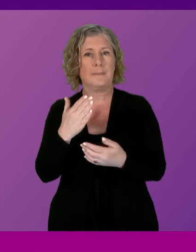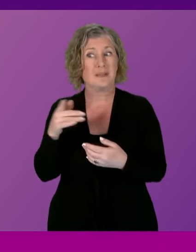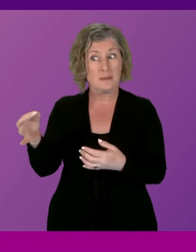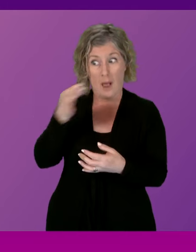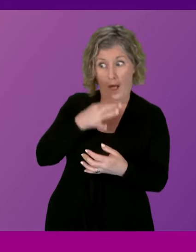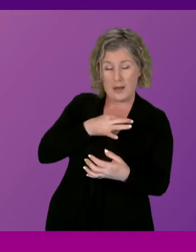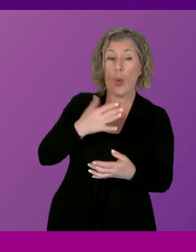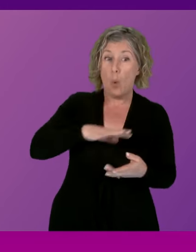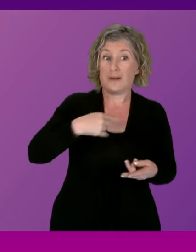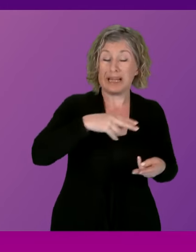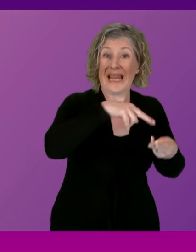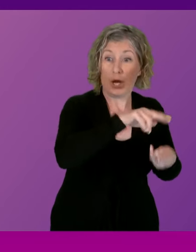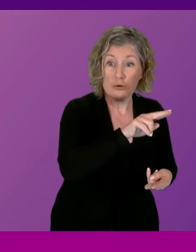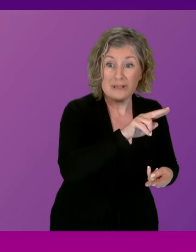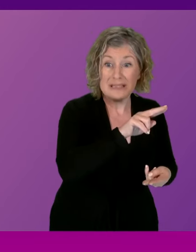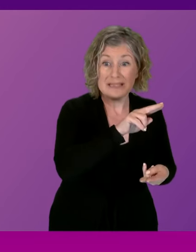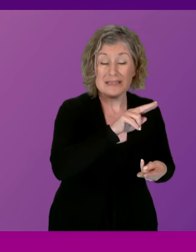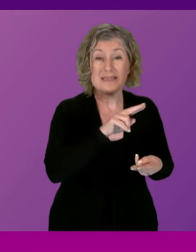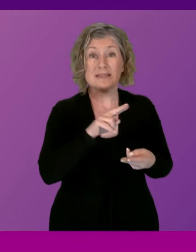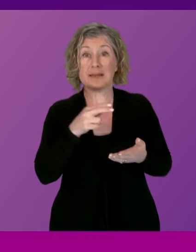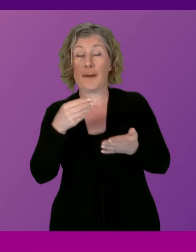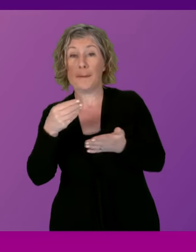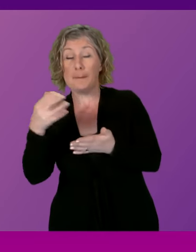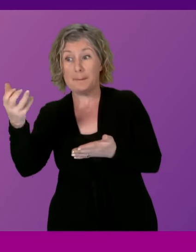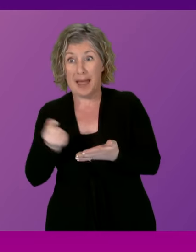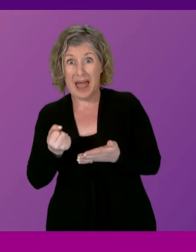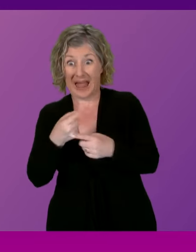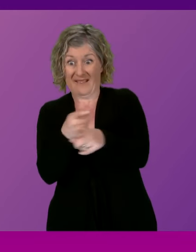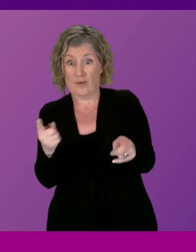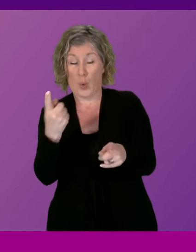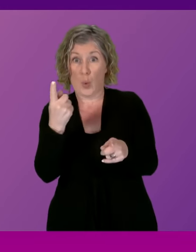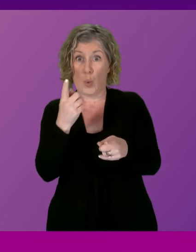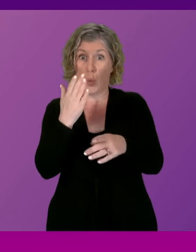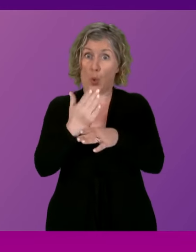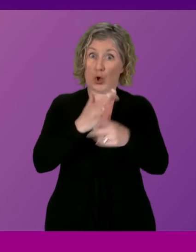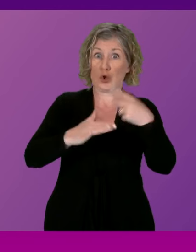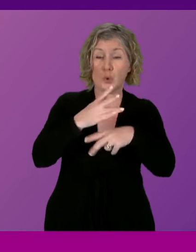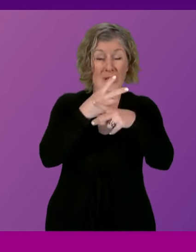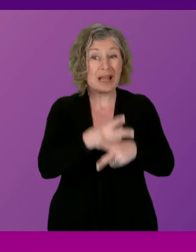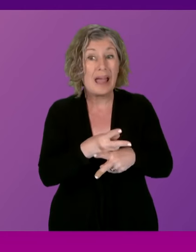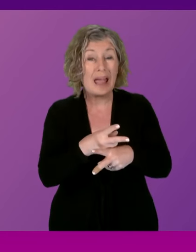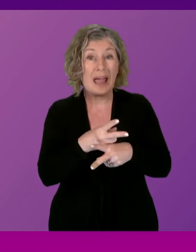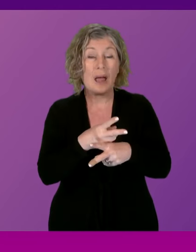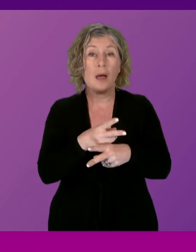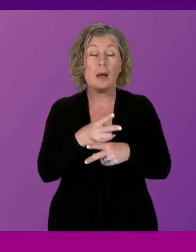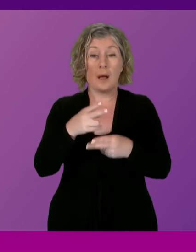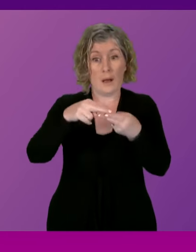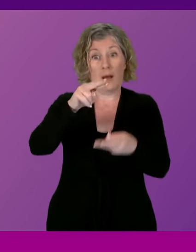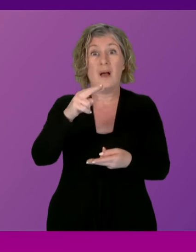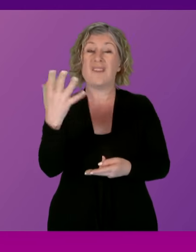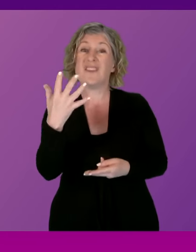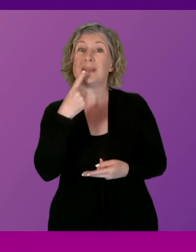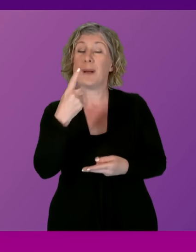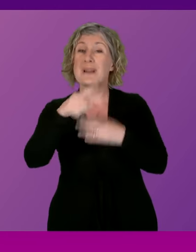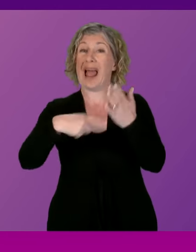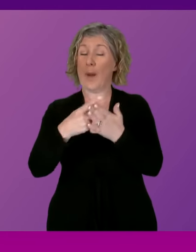us to increase significantly the pay of social care workers to £15 an hour that would cost